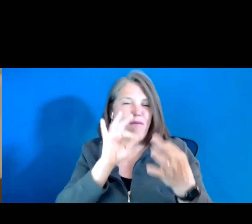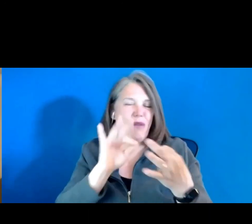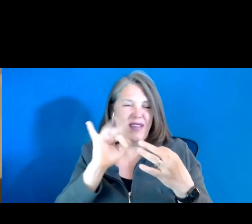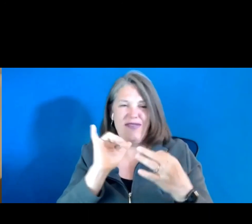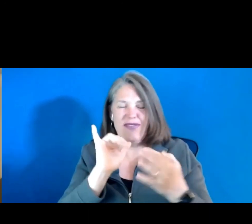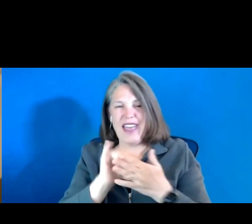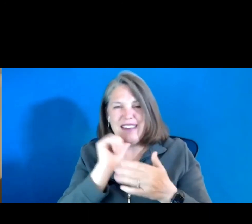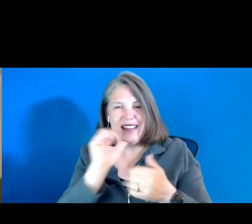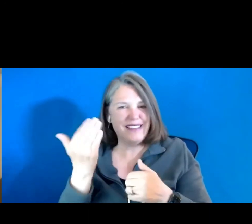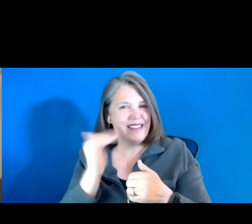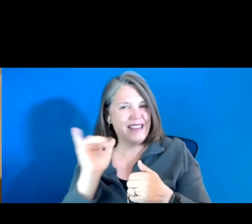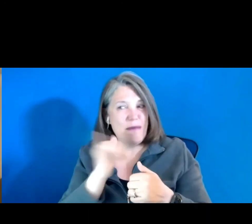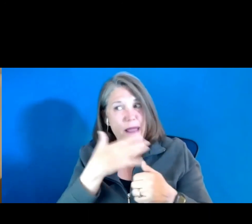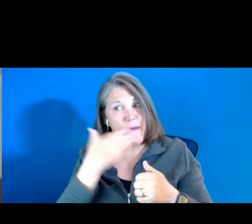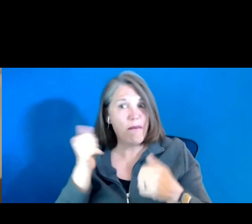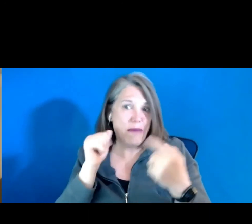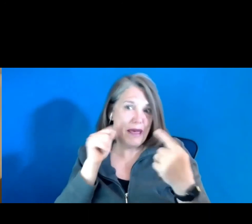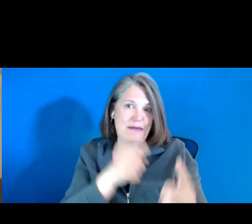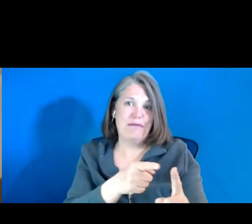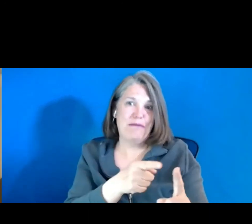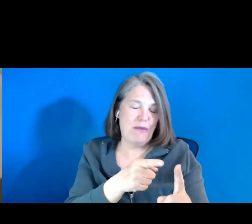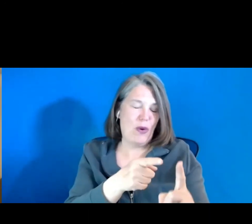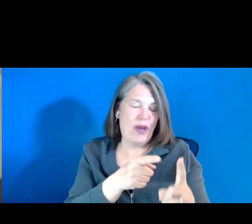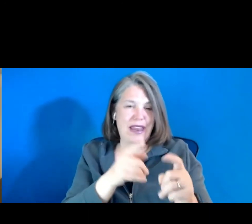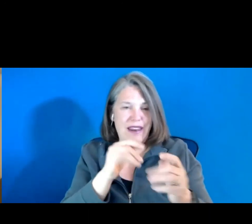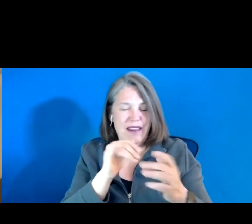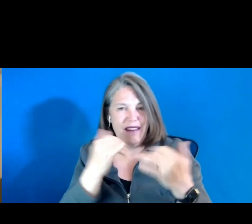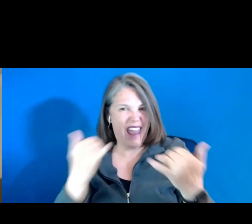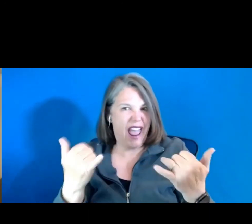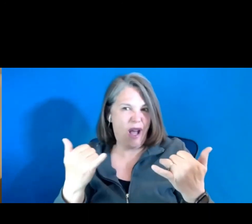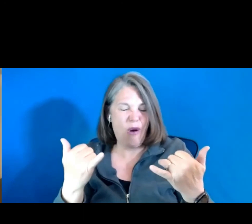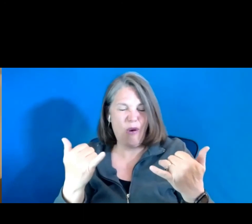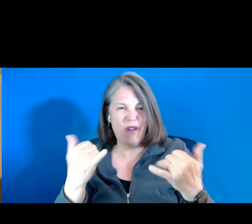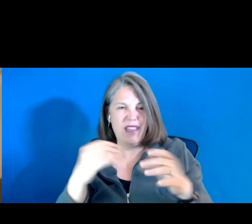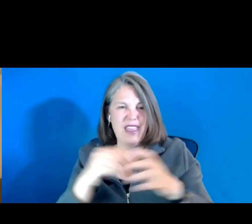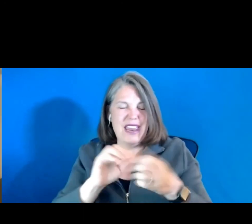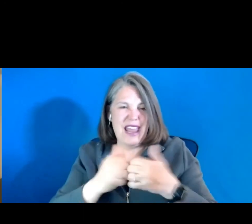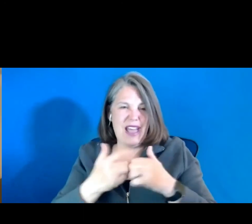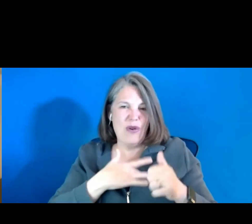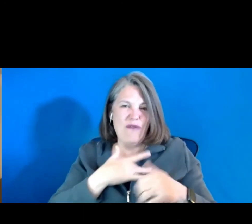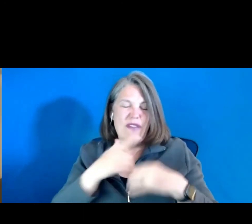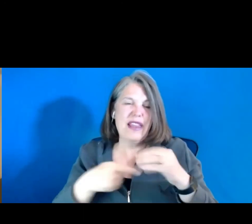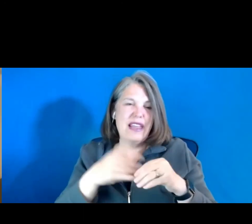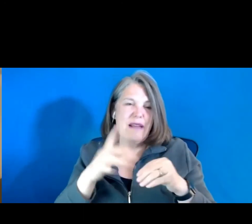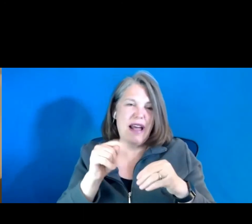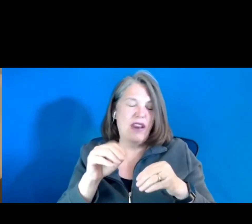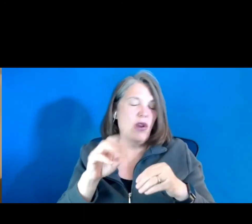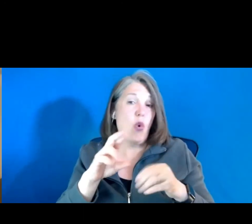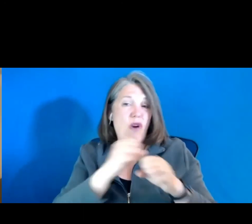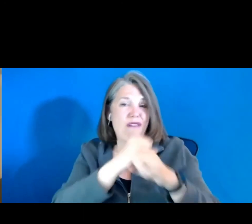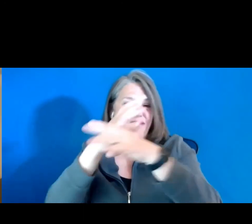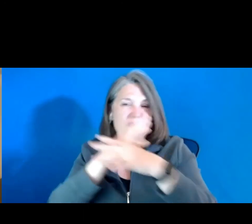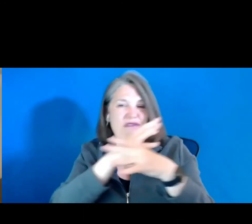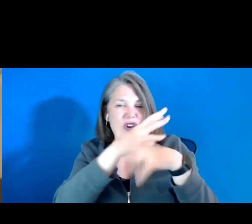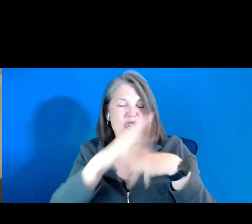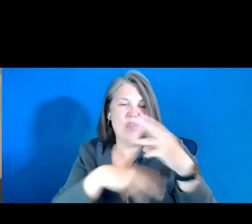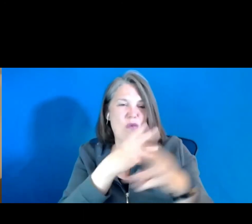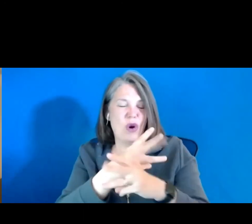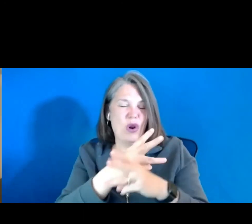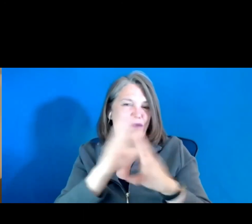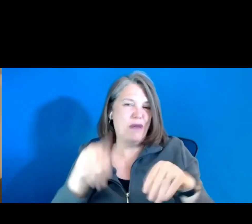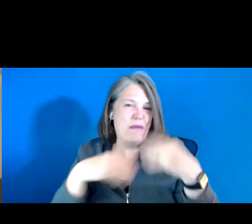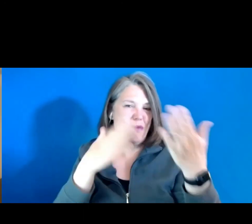like your best point of reference at this point in how you're feeling about it, or the virtual world has provided less